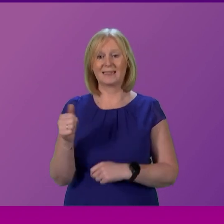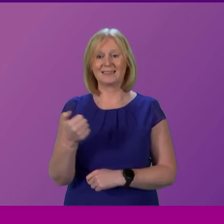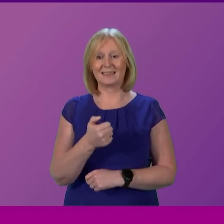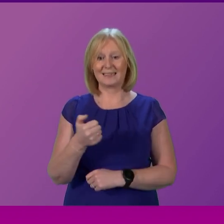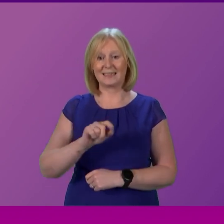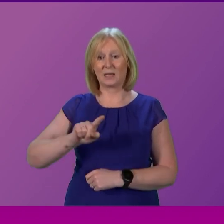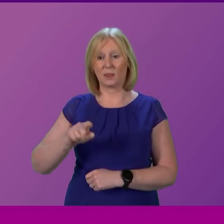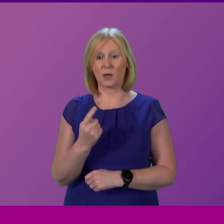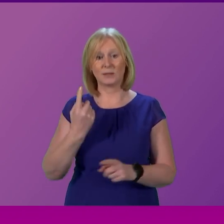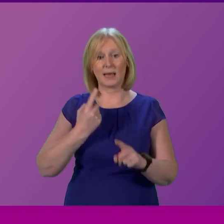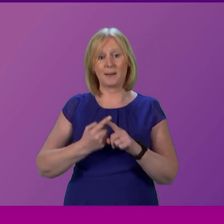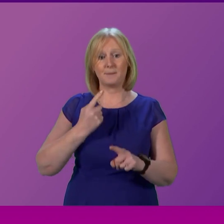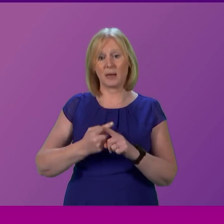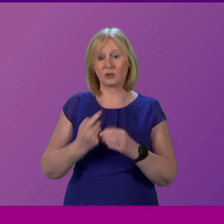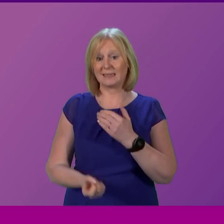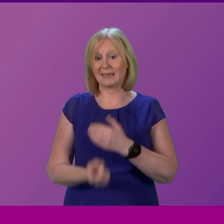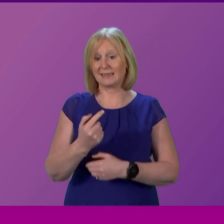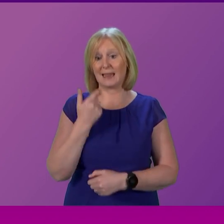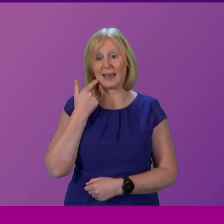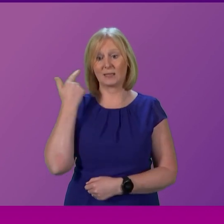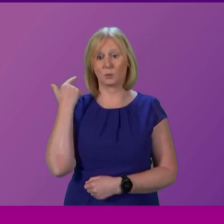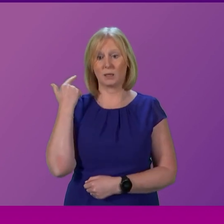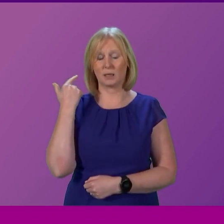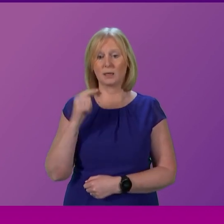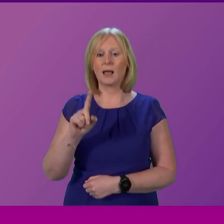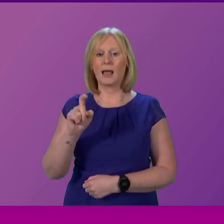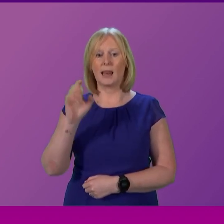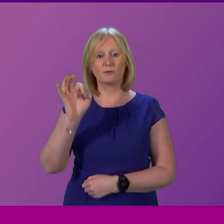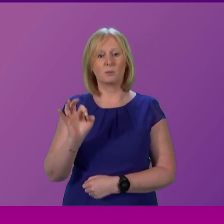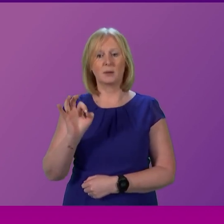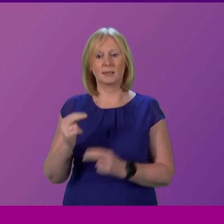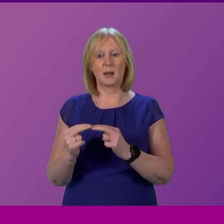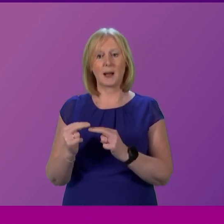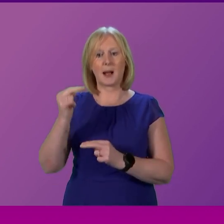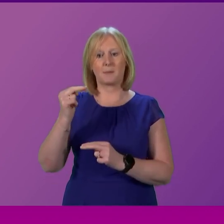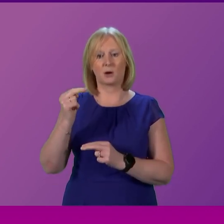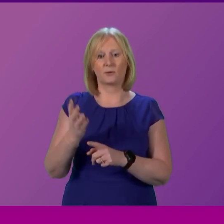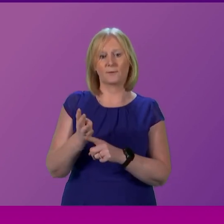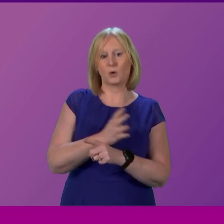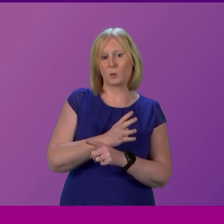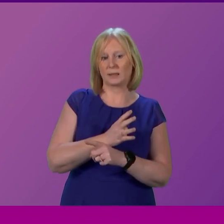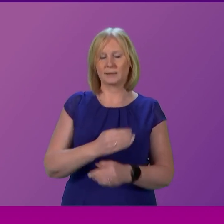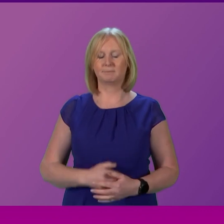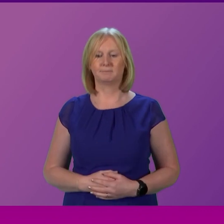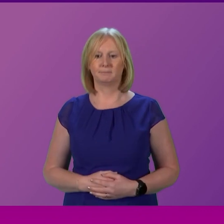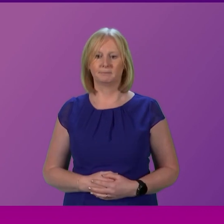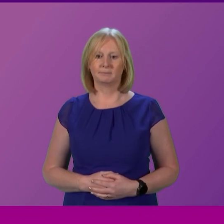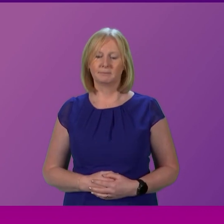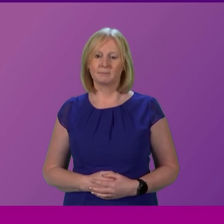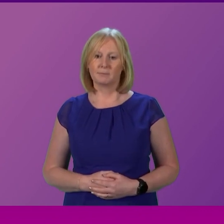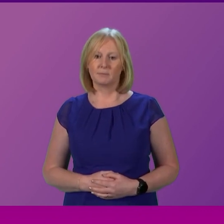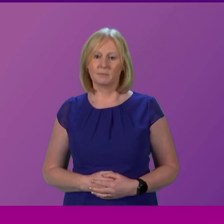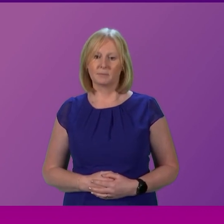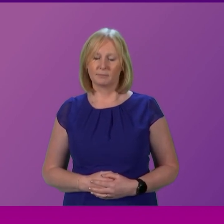emergency incidents last week, 11 per cent more than the average of the previous four weeks. Whilst this